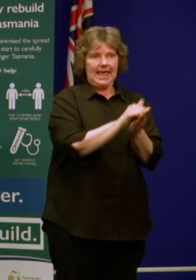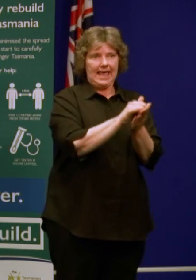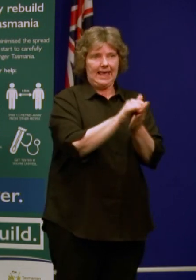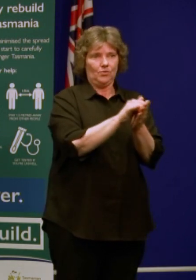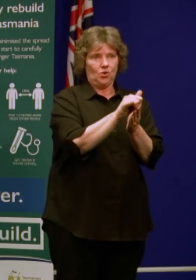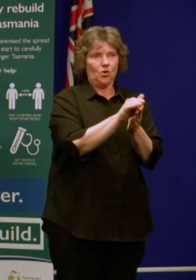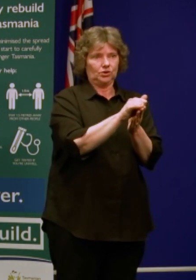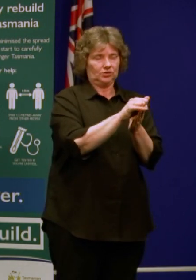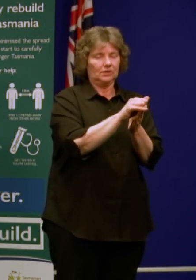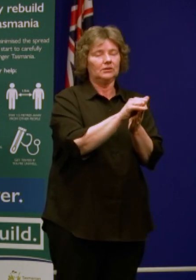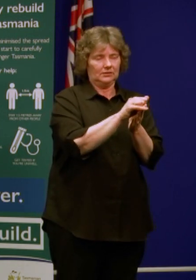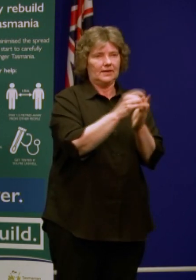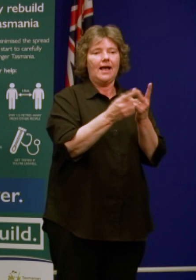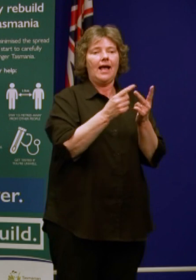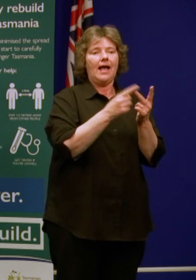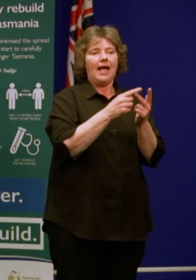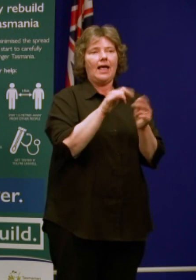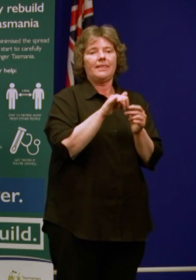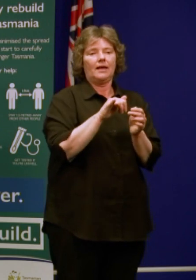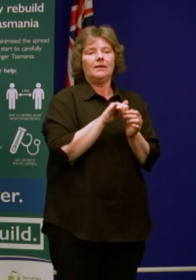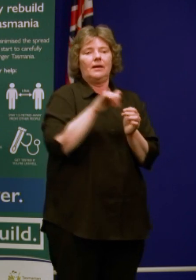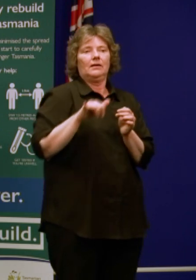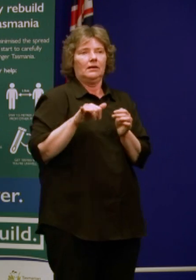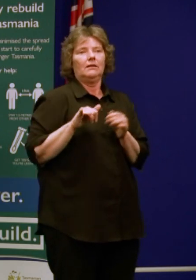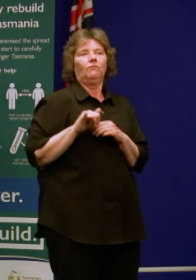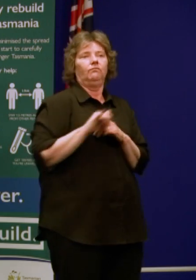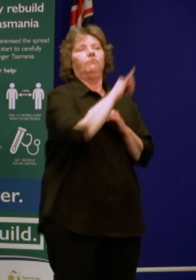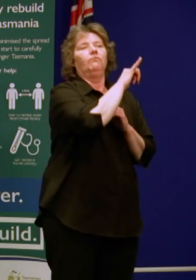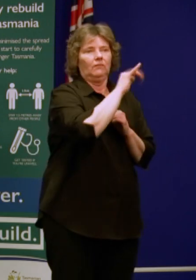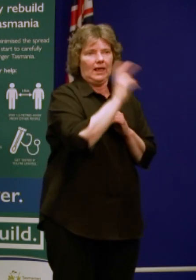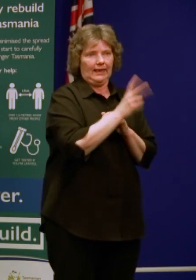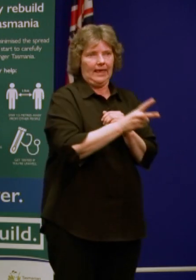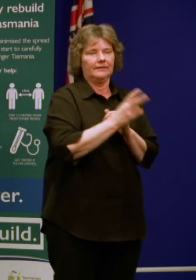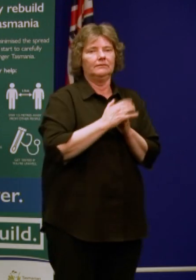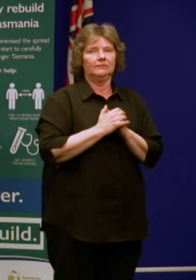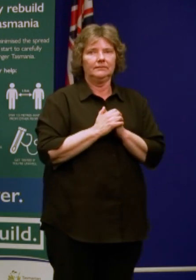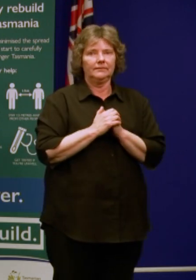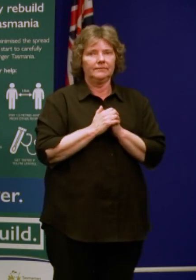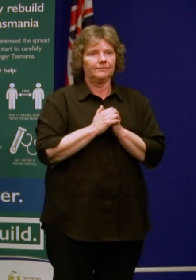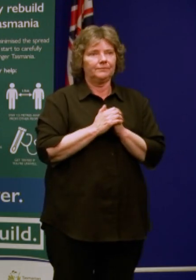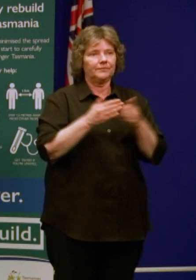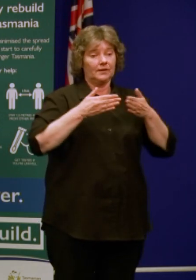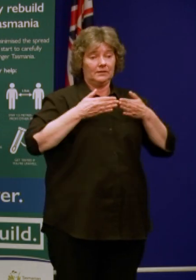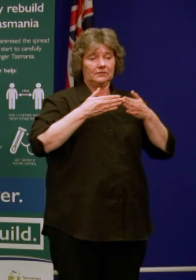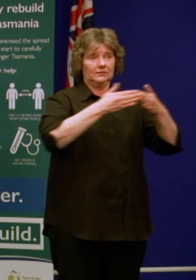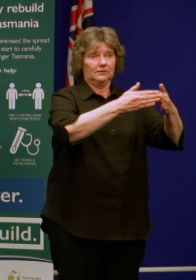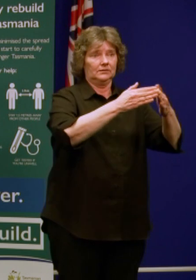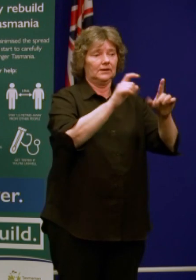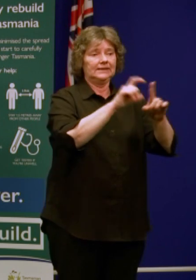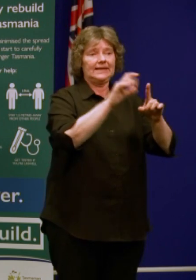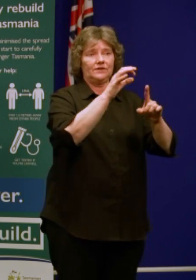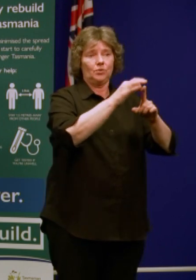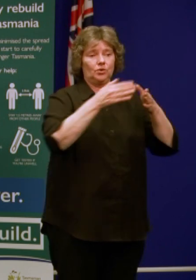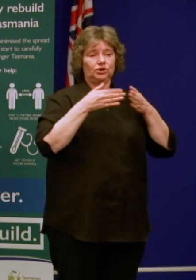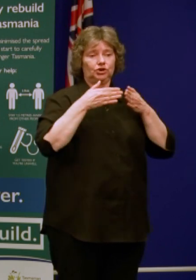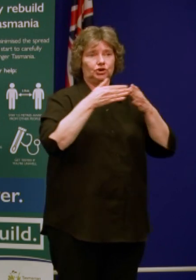very clear and they don't change in terms of the fact that anyone travelling on the spirit currently that does not